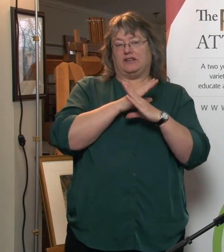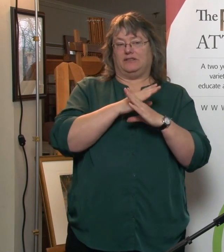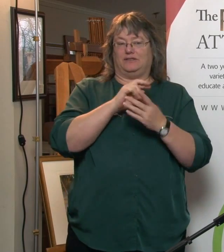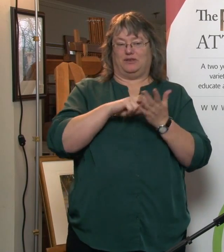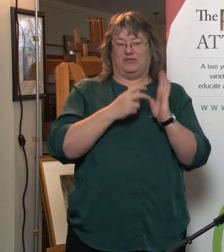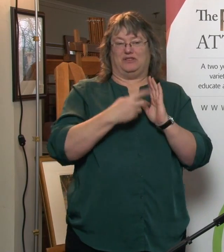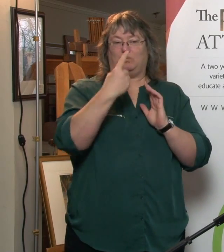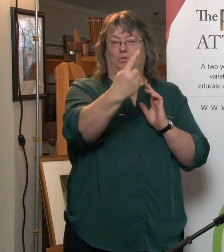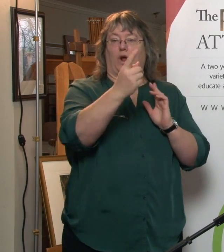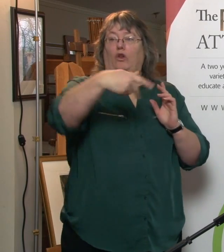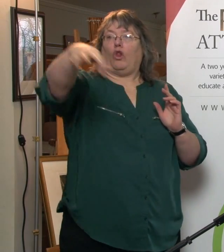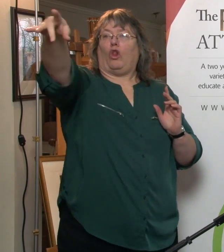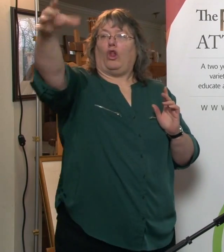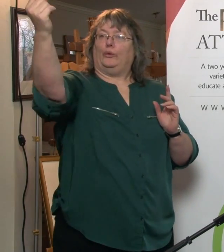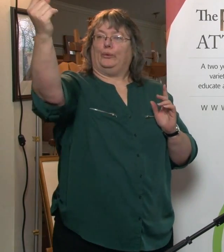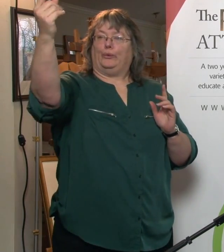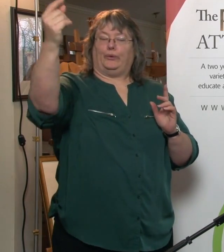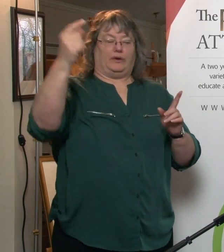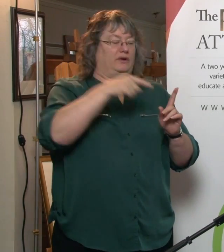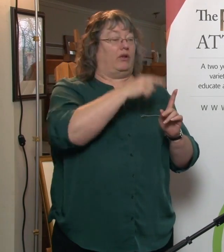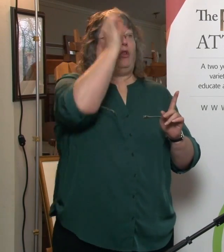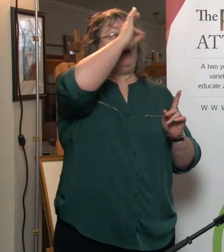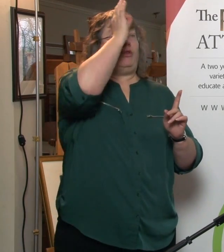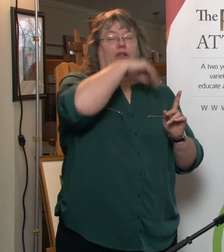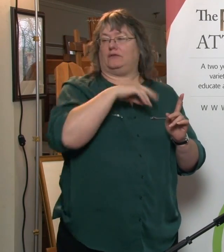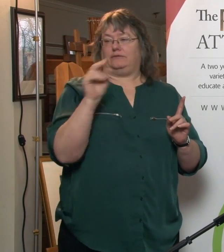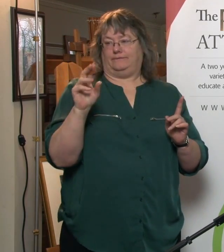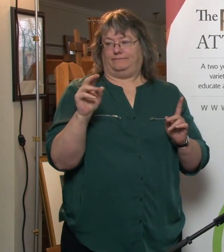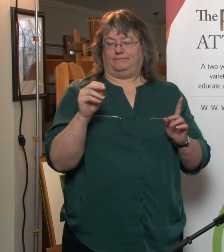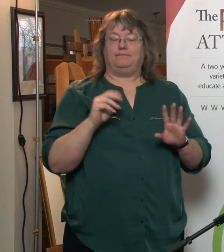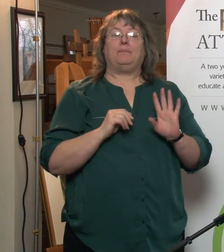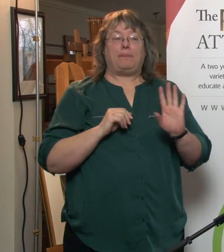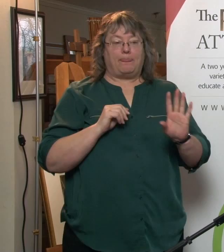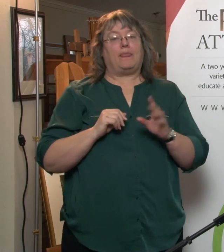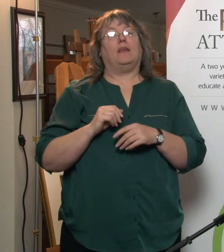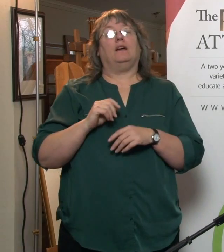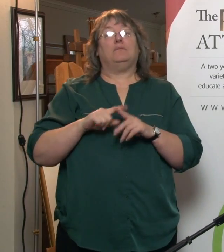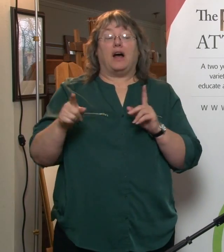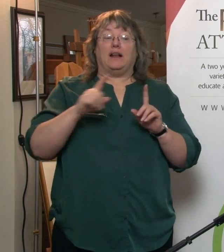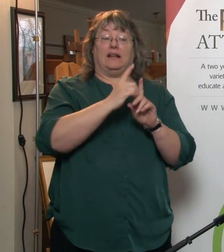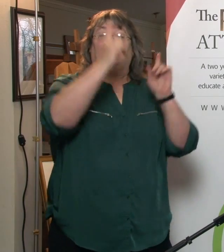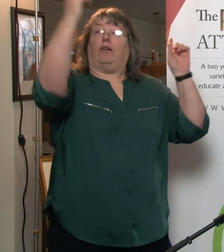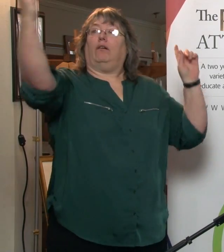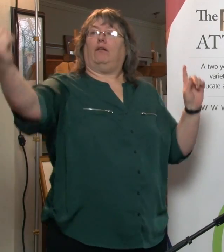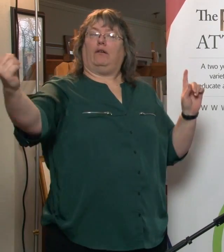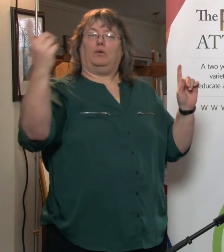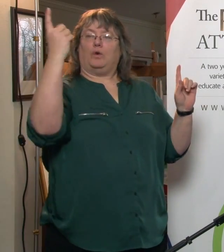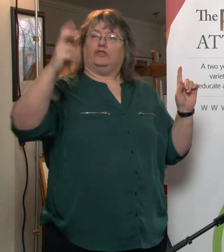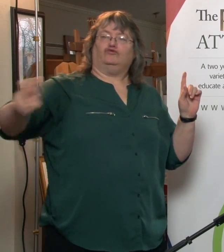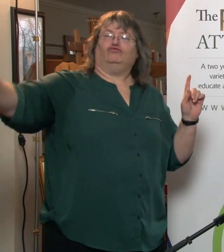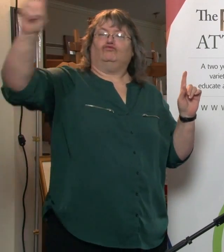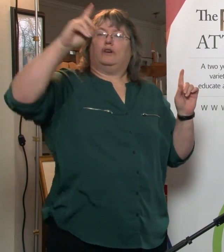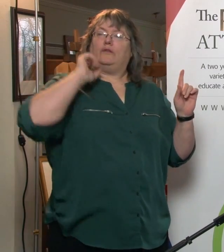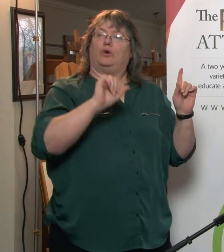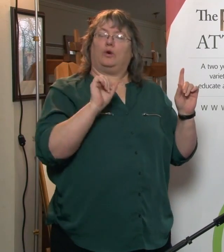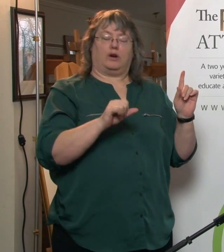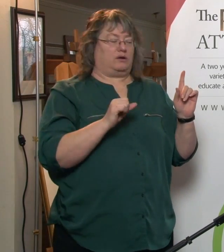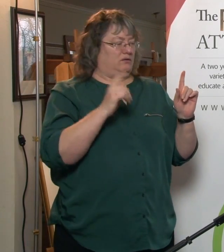off and do something on their own. Again, it might be a bit of a problem logistically, though, if one of them travels a lot and you can't get anything done without